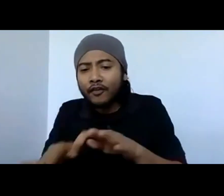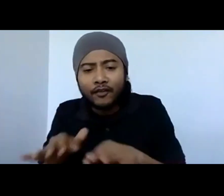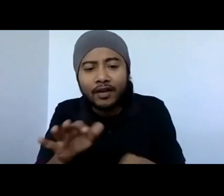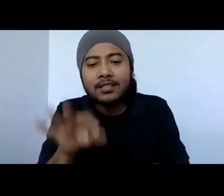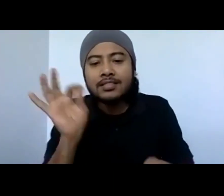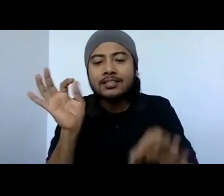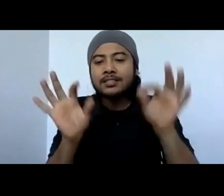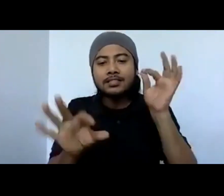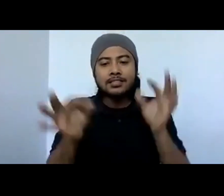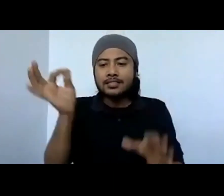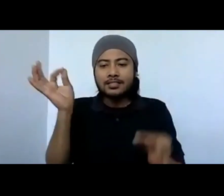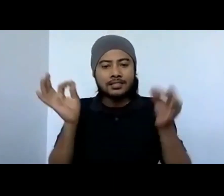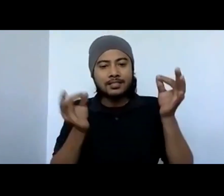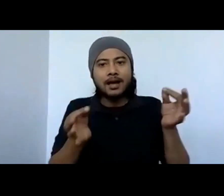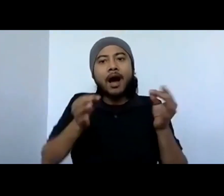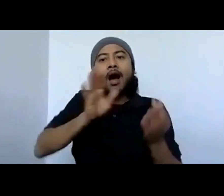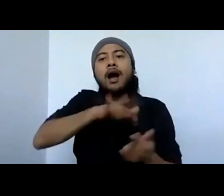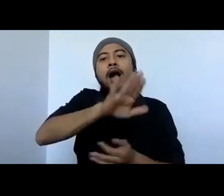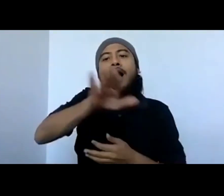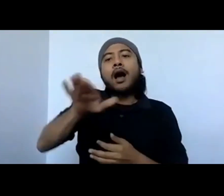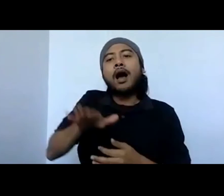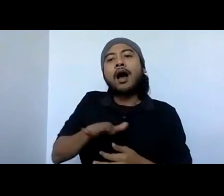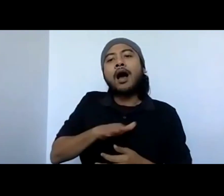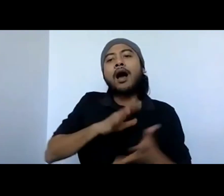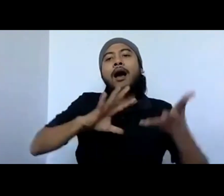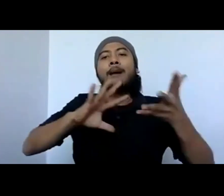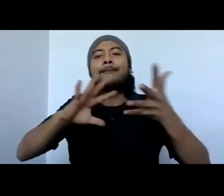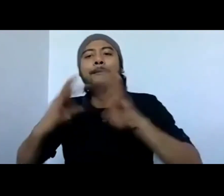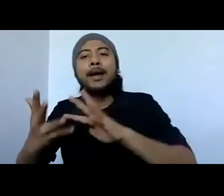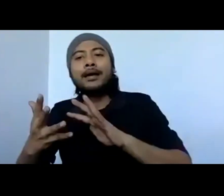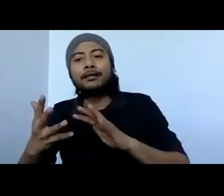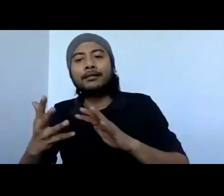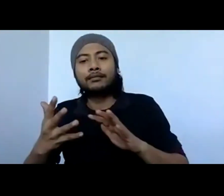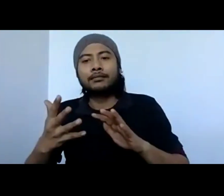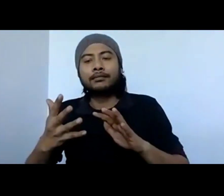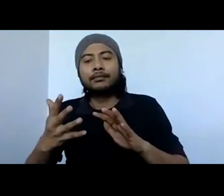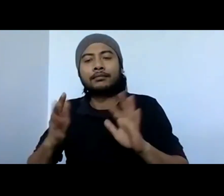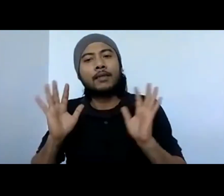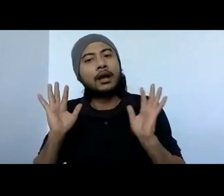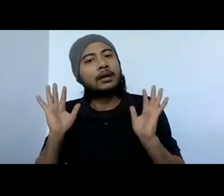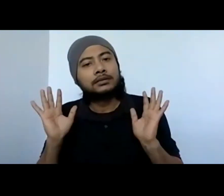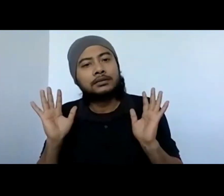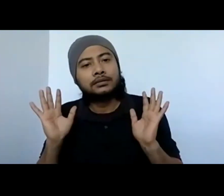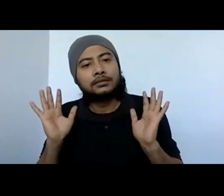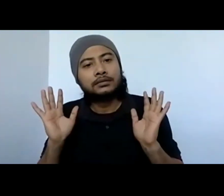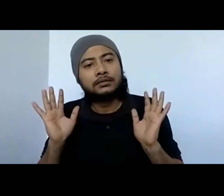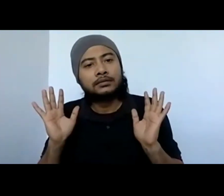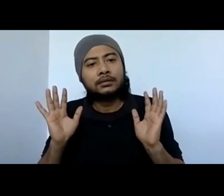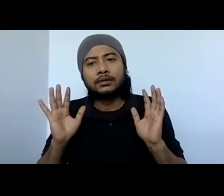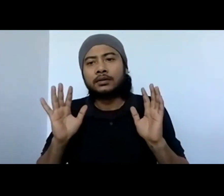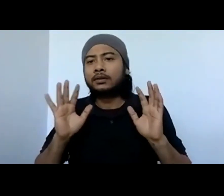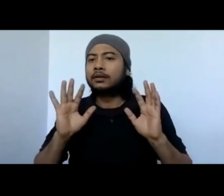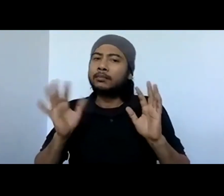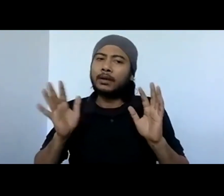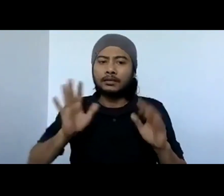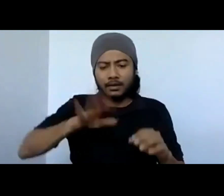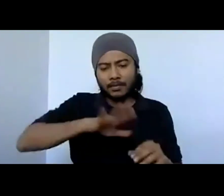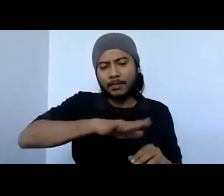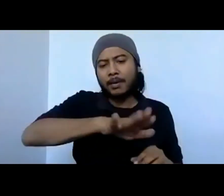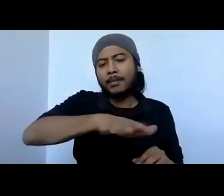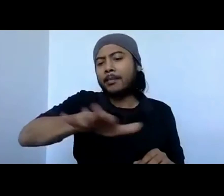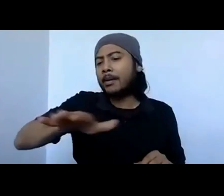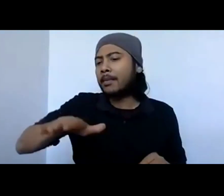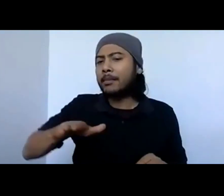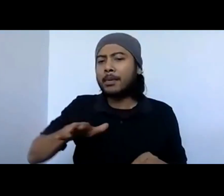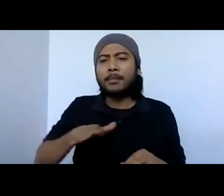collage, leaf collage out of it. It is just there, not stick it on paper or anything. Just do a mandala. We collect the stones,